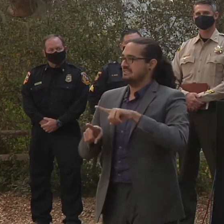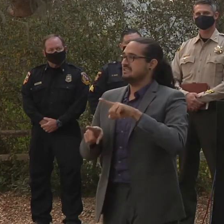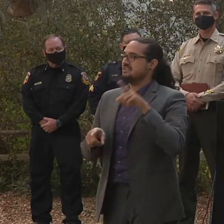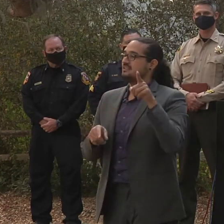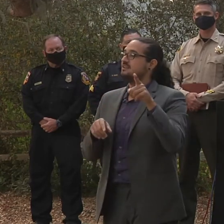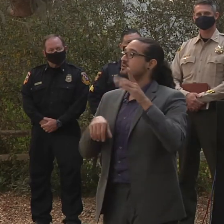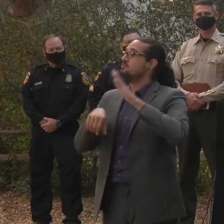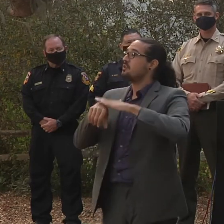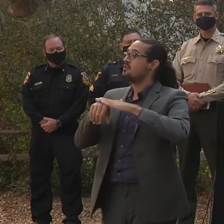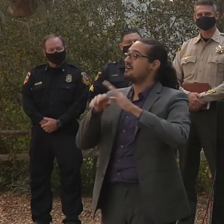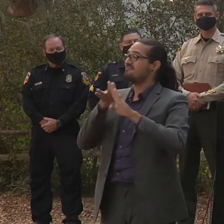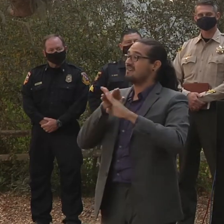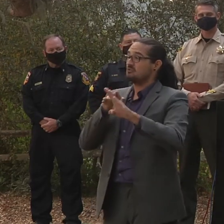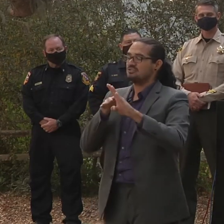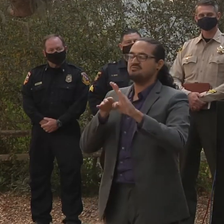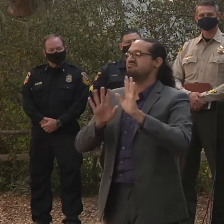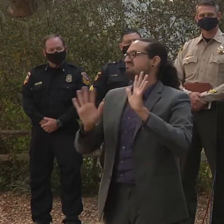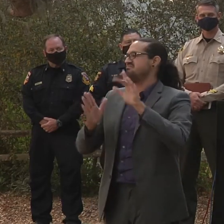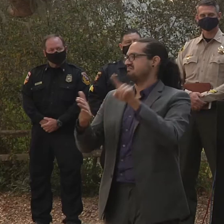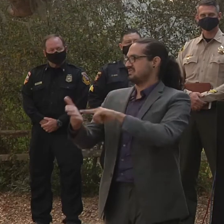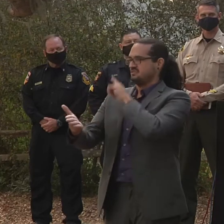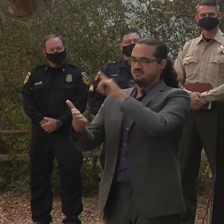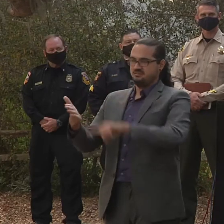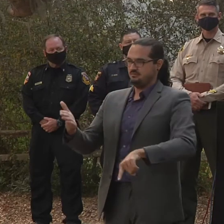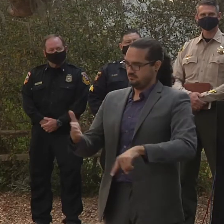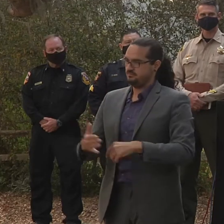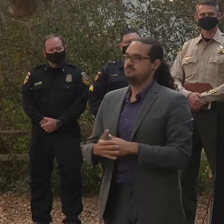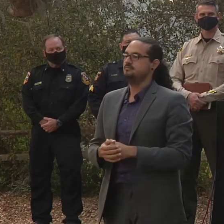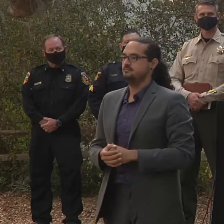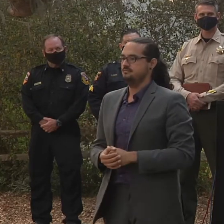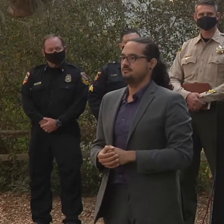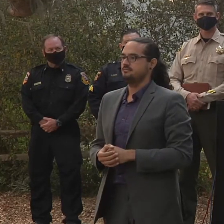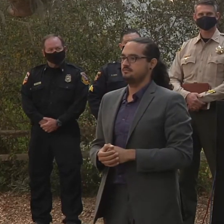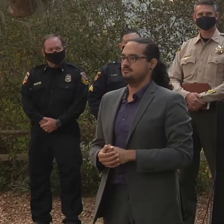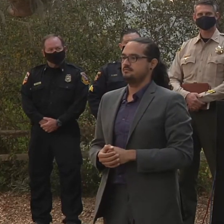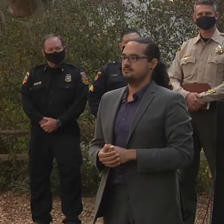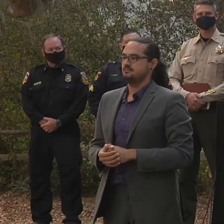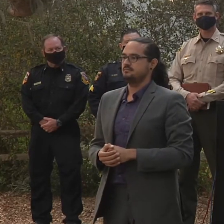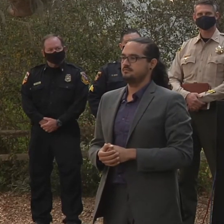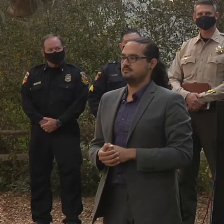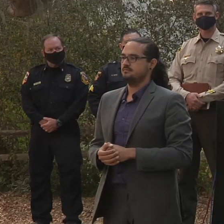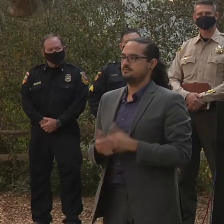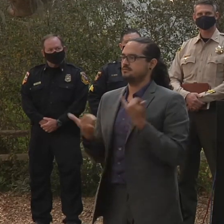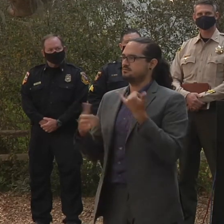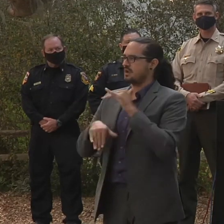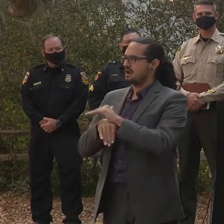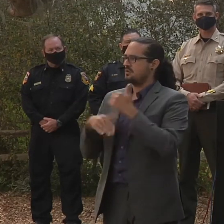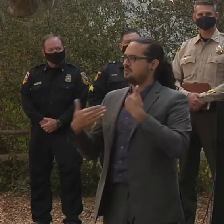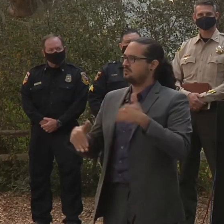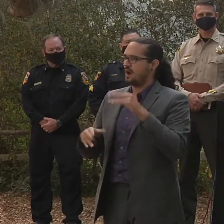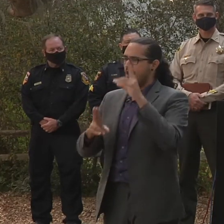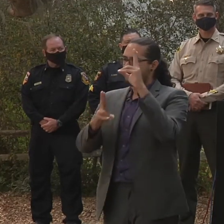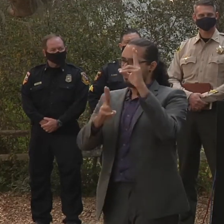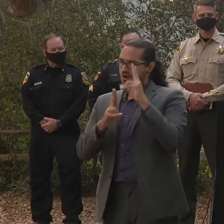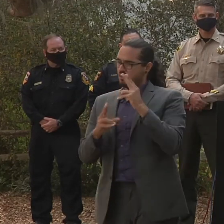progress in the right direction. With that, we are very lucky this evening to have an honorable guest, U.S. Congresswoman Anna Eshoo.